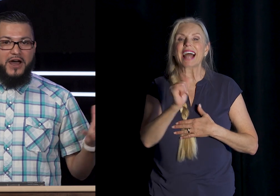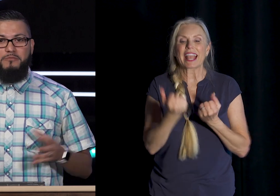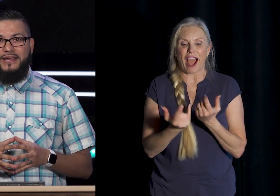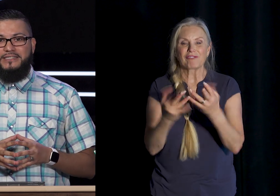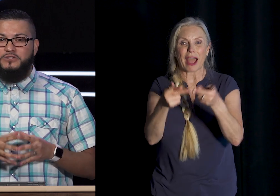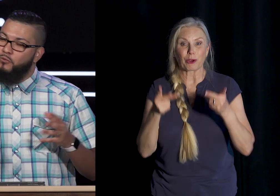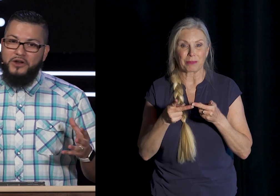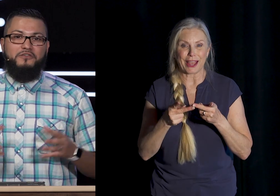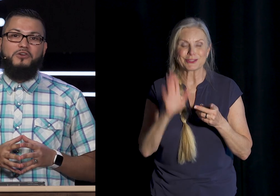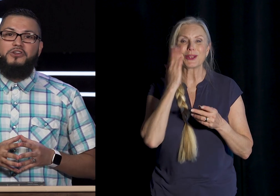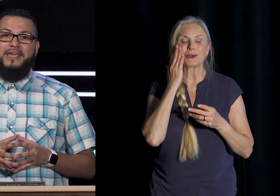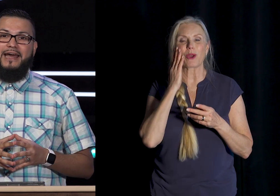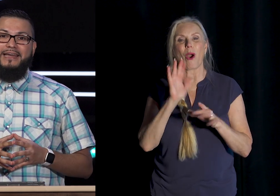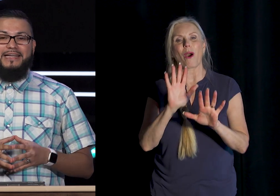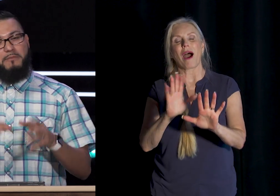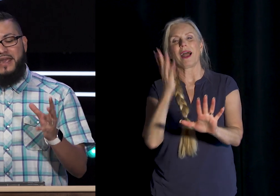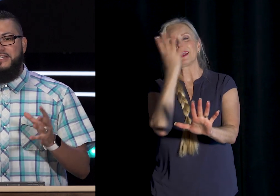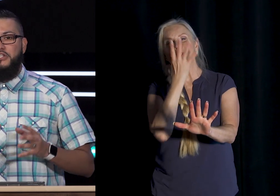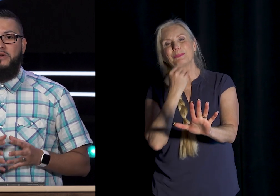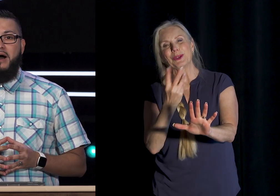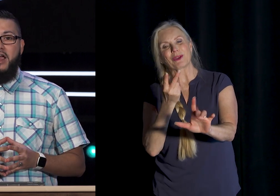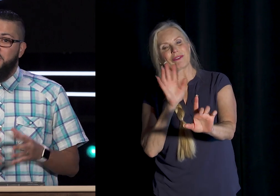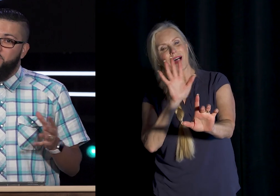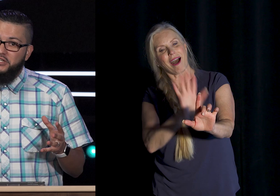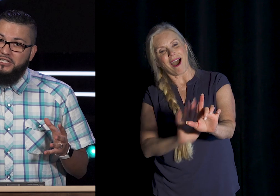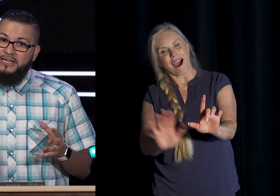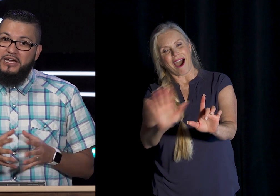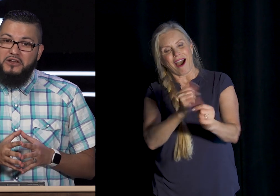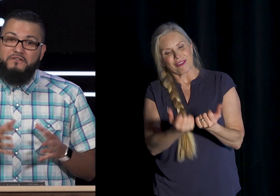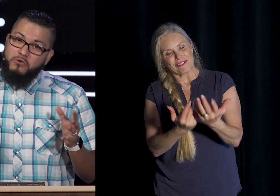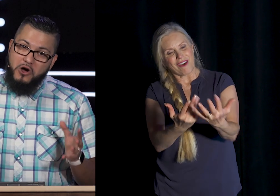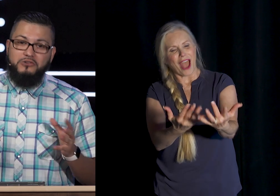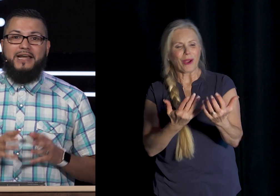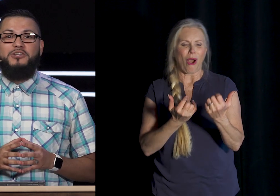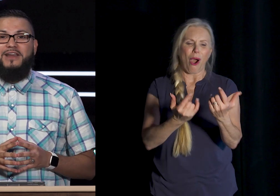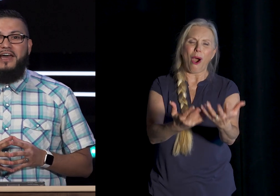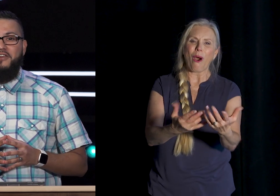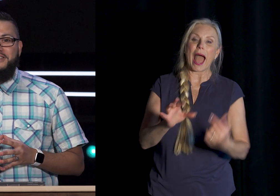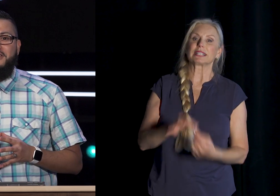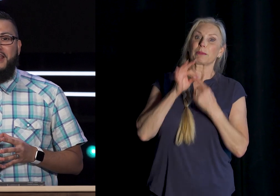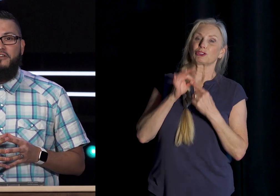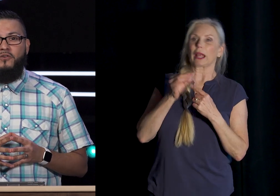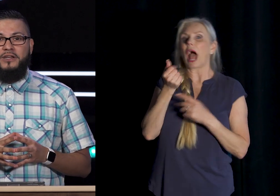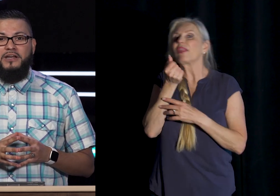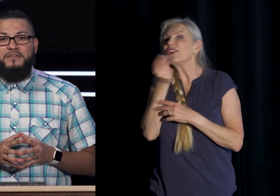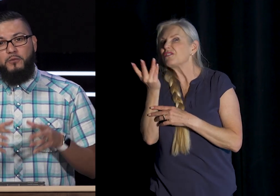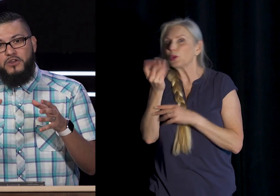fireplace Is wonderful To look at It's amazing To admire Especially On the few Cold nights That we have Here in Southern California That when you